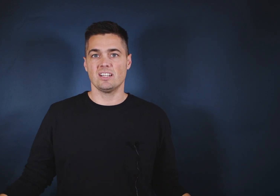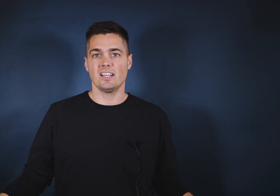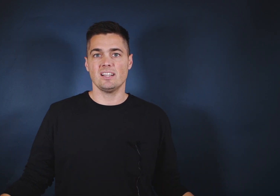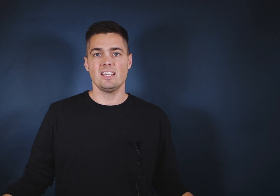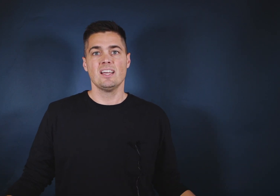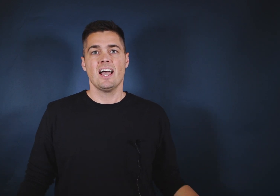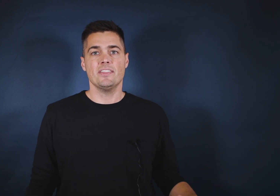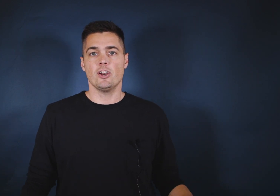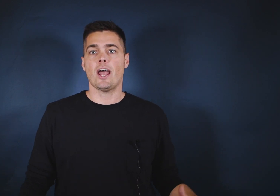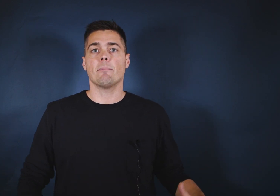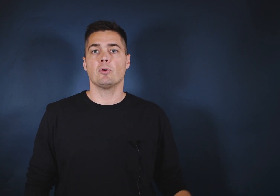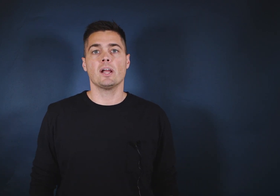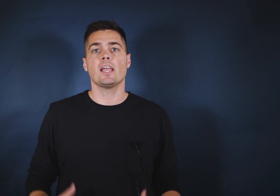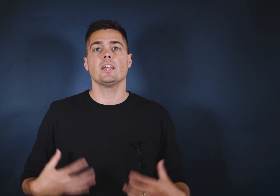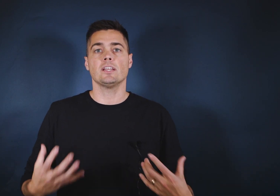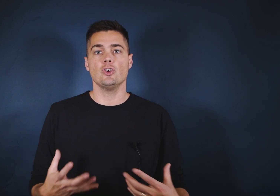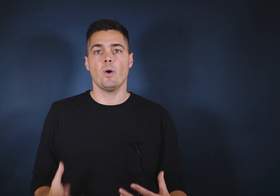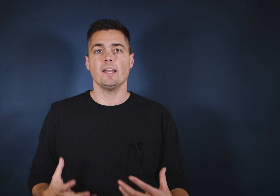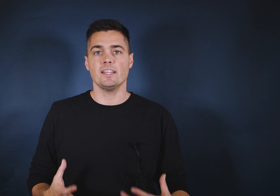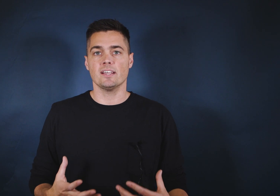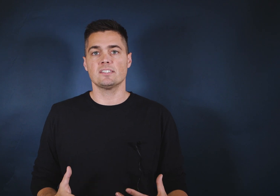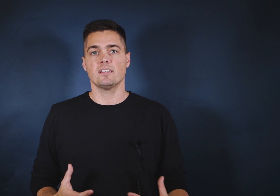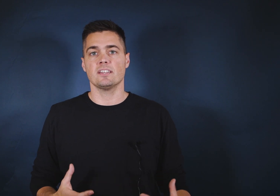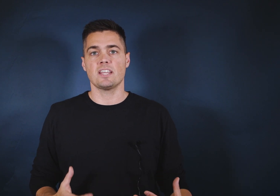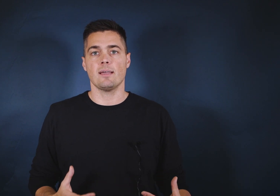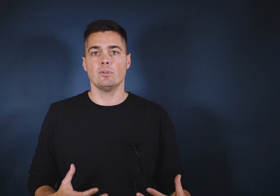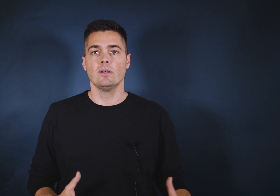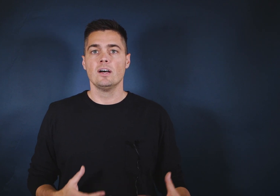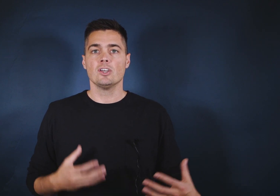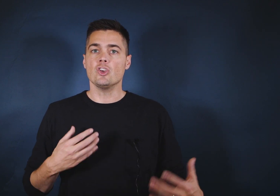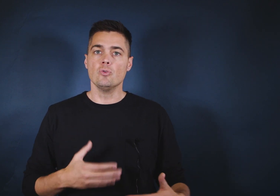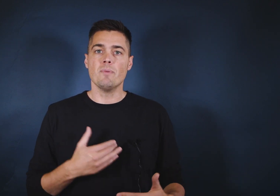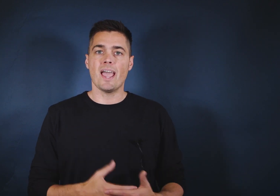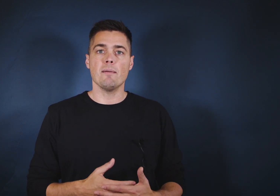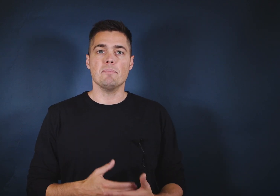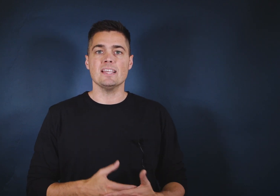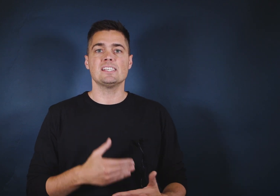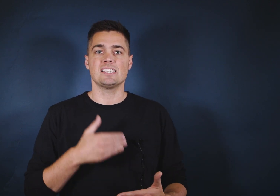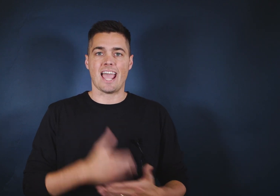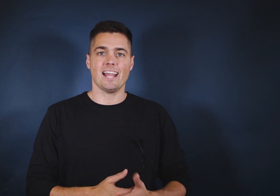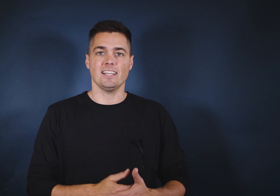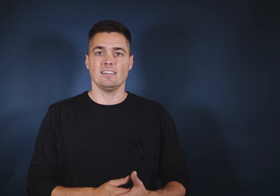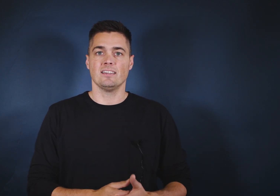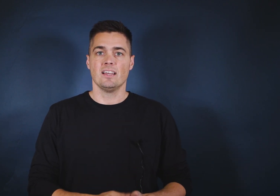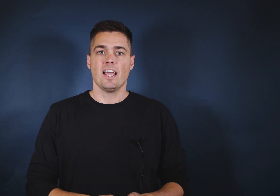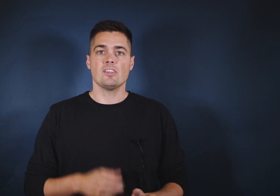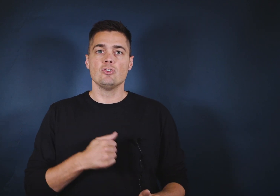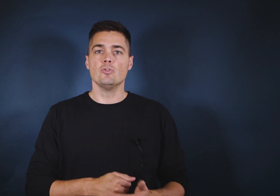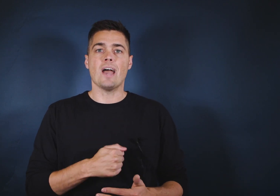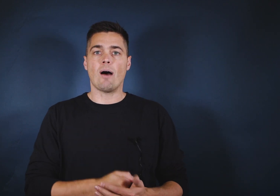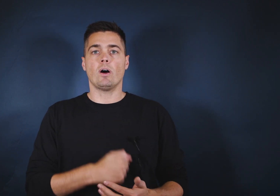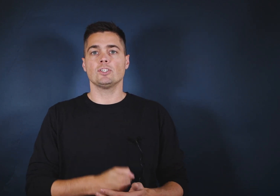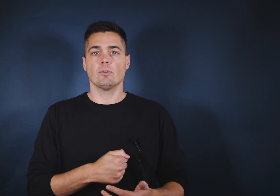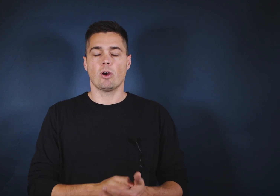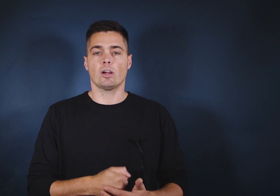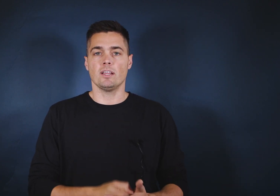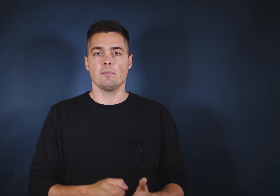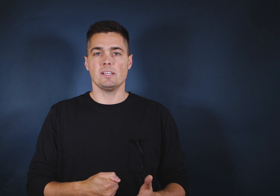lately, and they're not bringing new ideas to the table, you may be stagnant. And you do not want your marketing to be